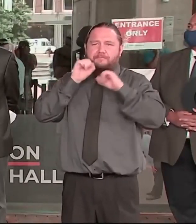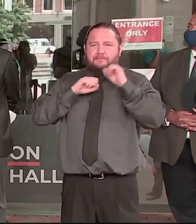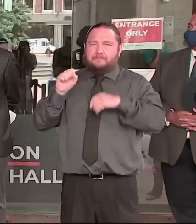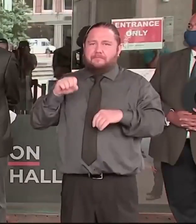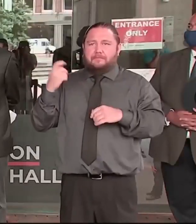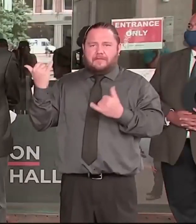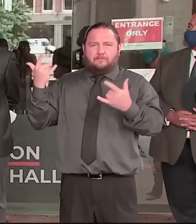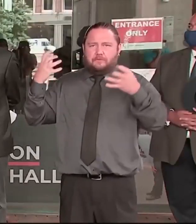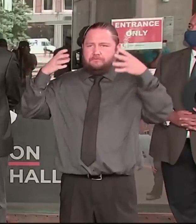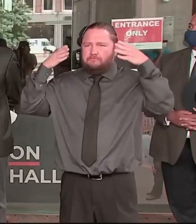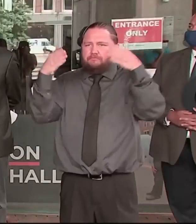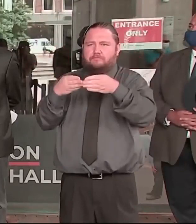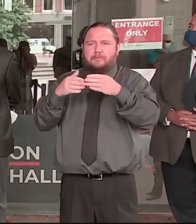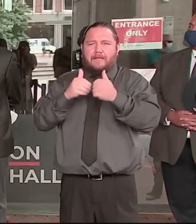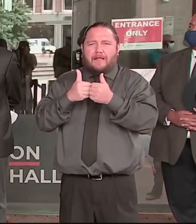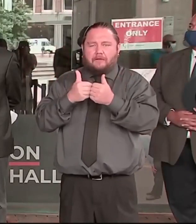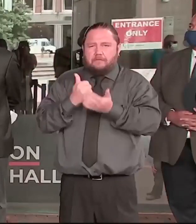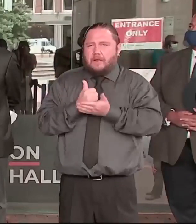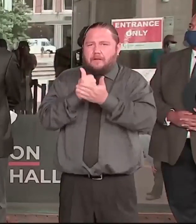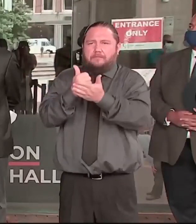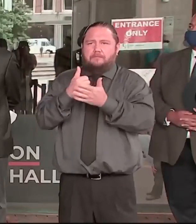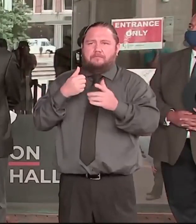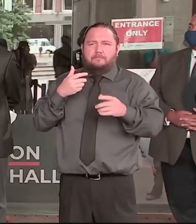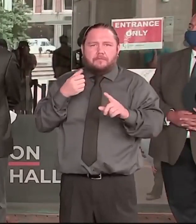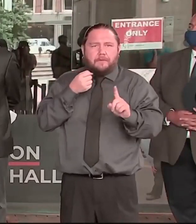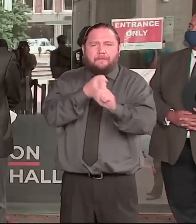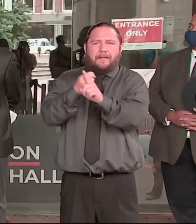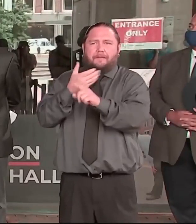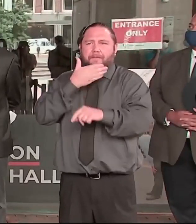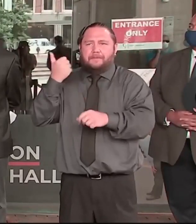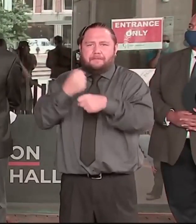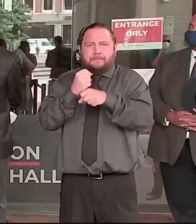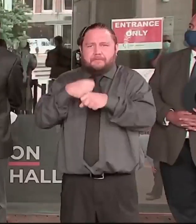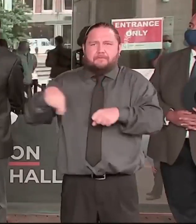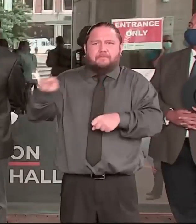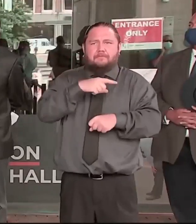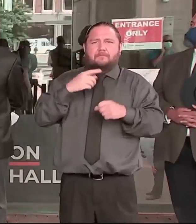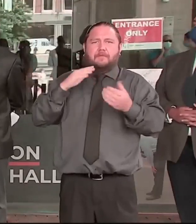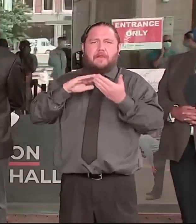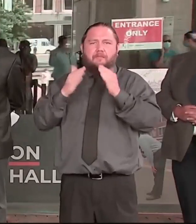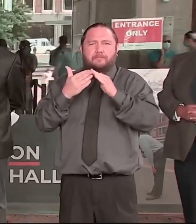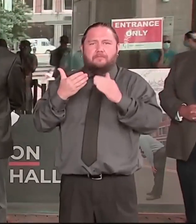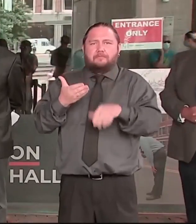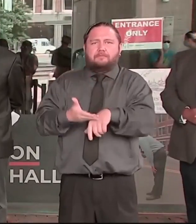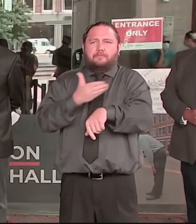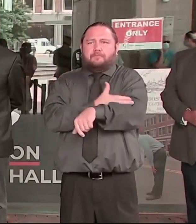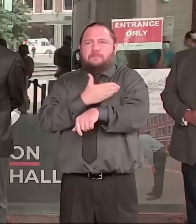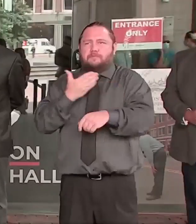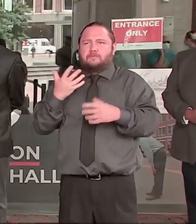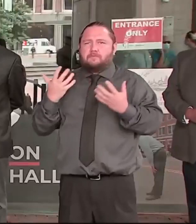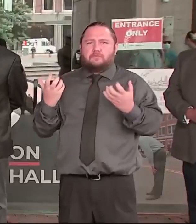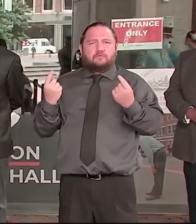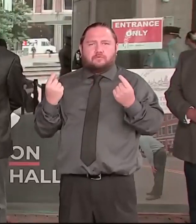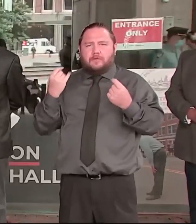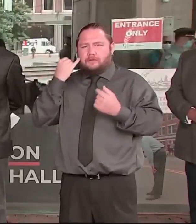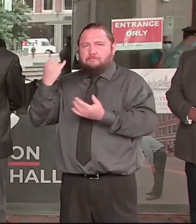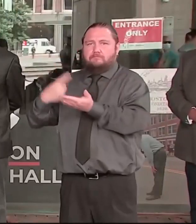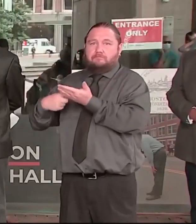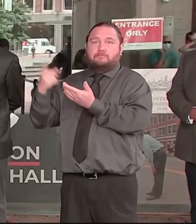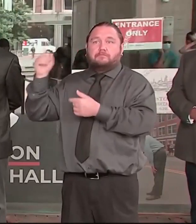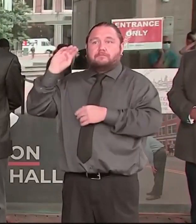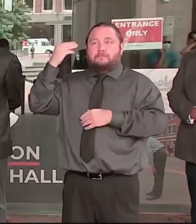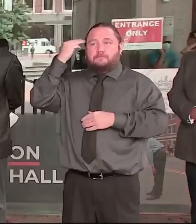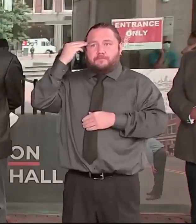how it impacts the overall health of the city. The executive order that the mayor will launch and the declaration that racism is a public health crisis